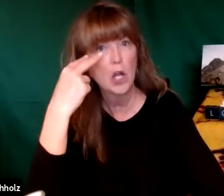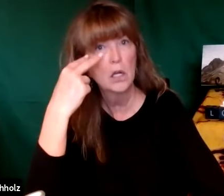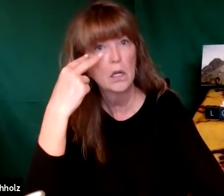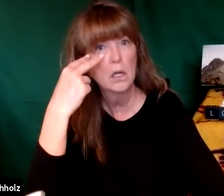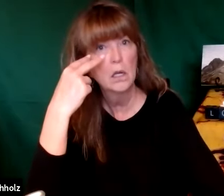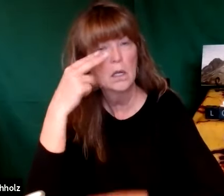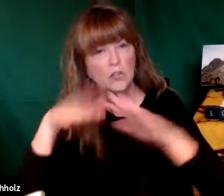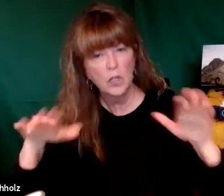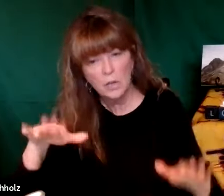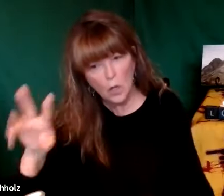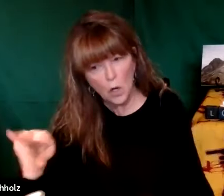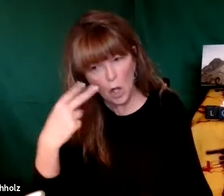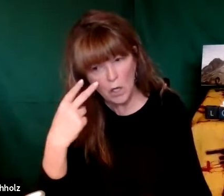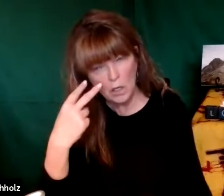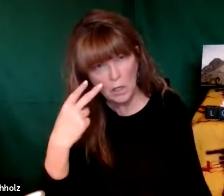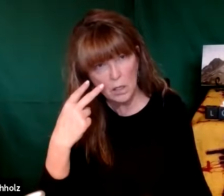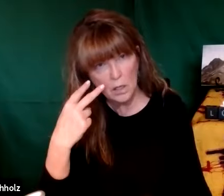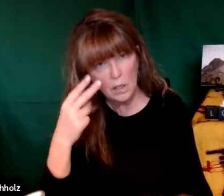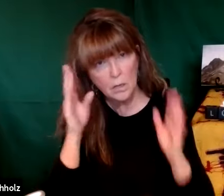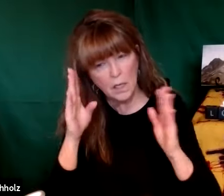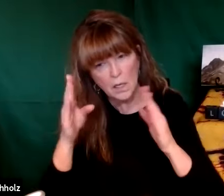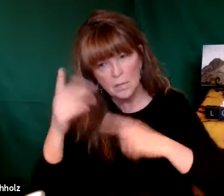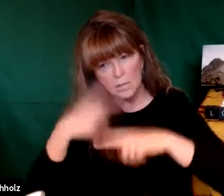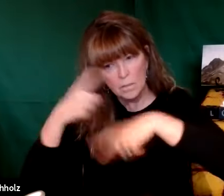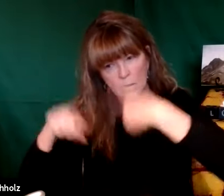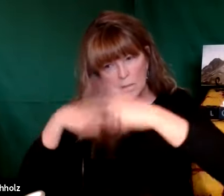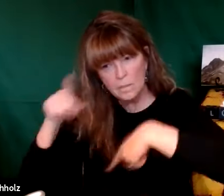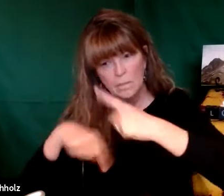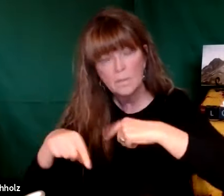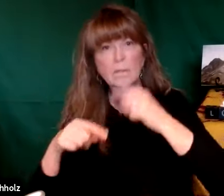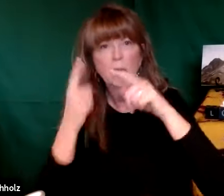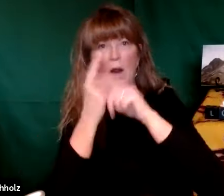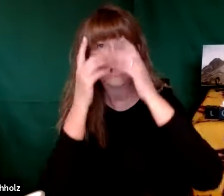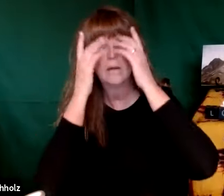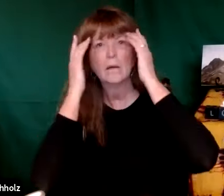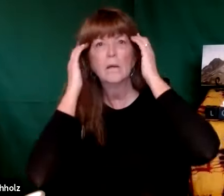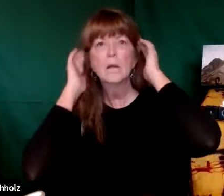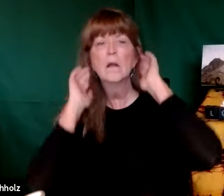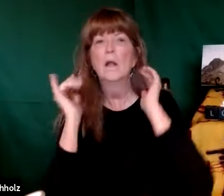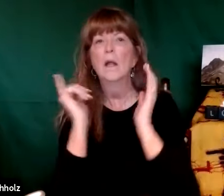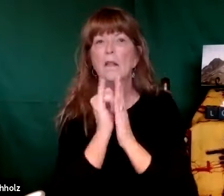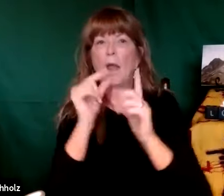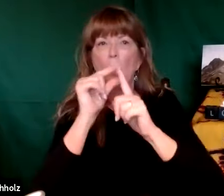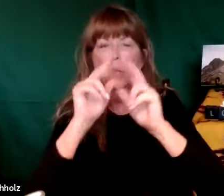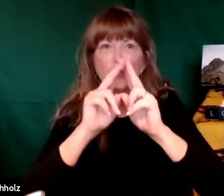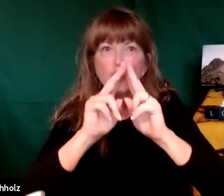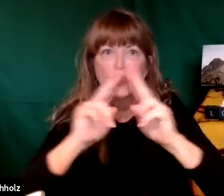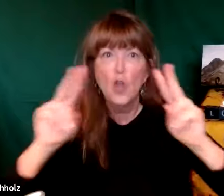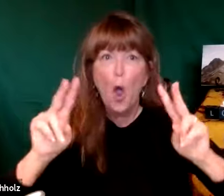right we do that or look at me we always tell our children turn your eyes to me so you can sign to them well